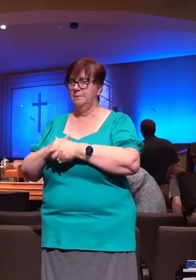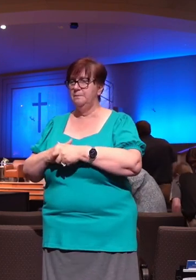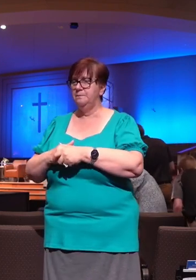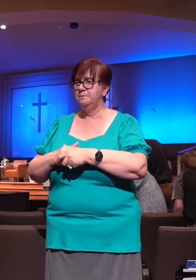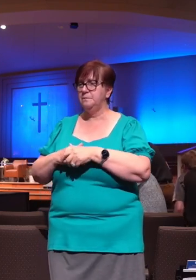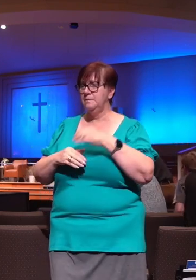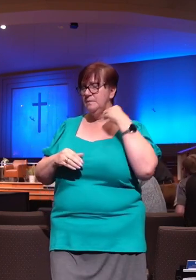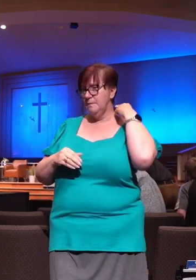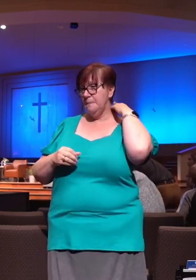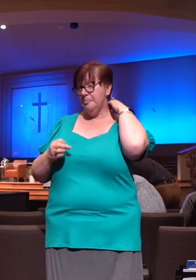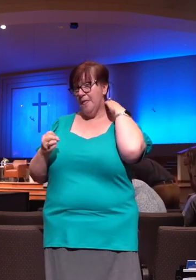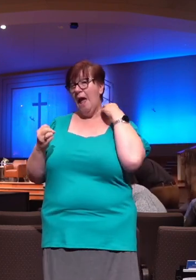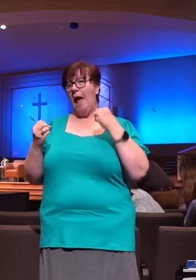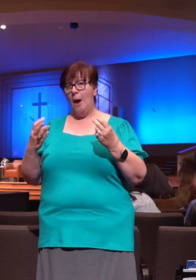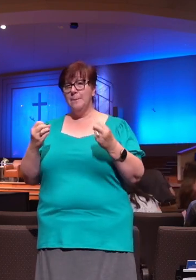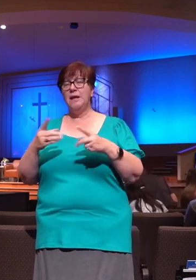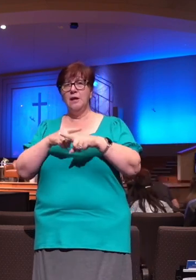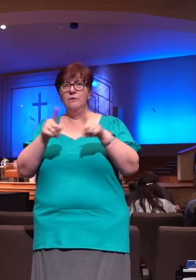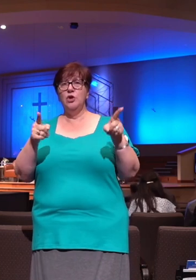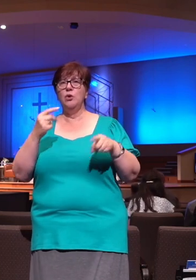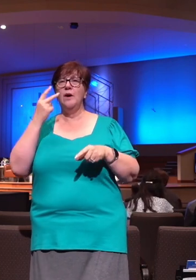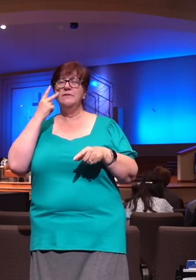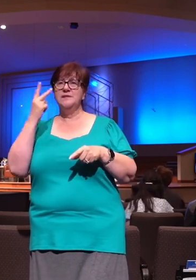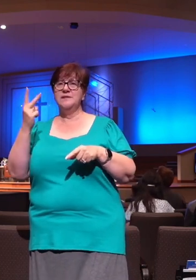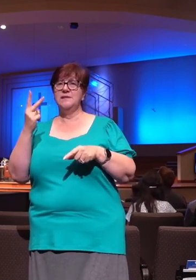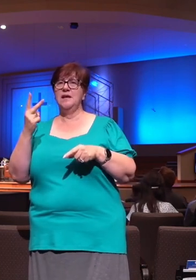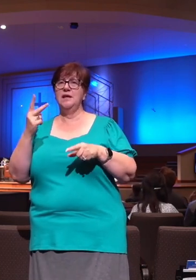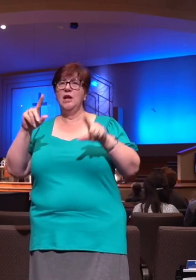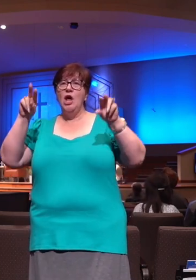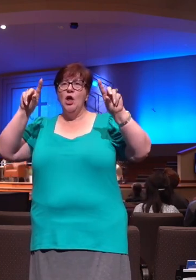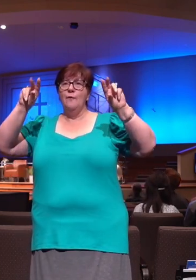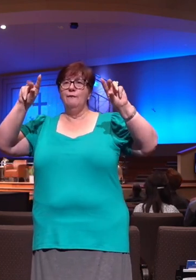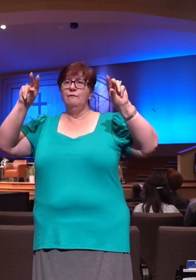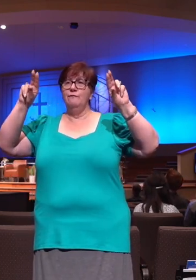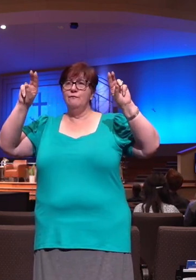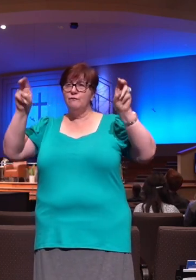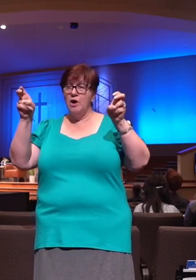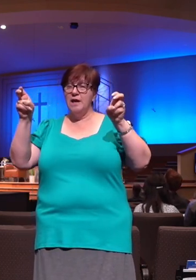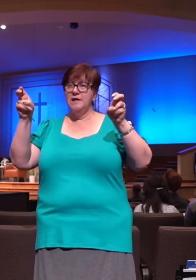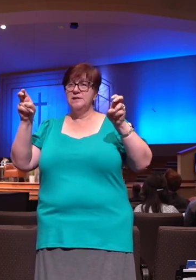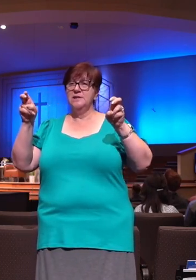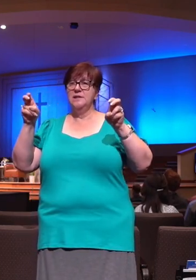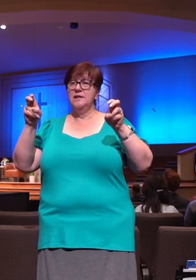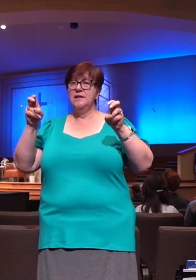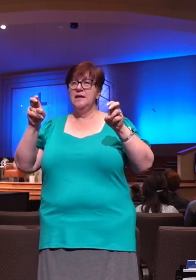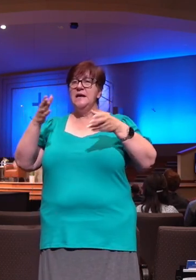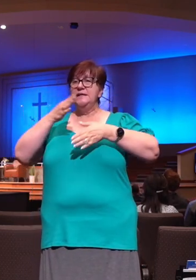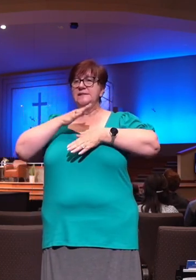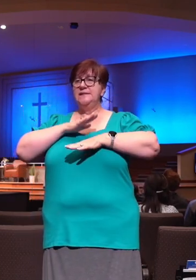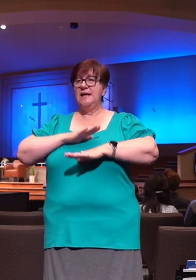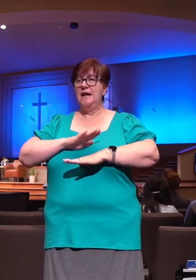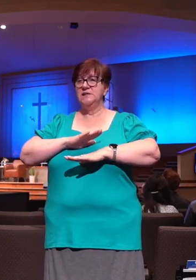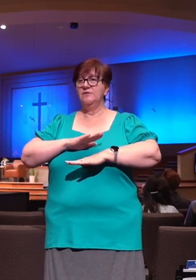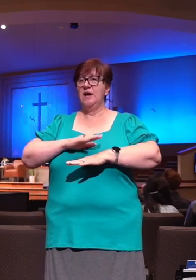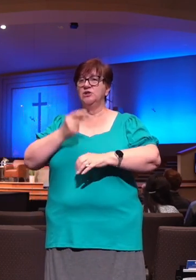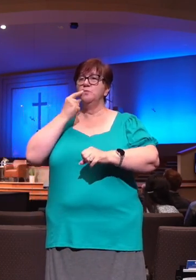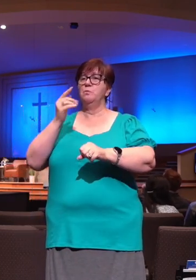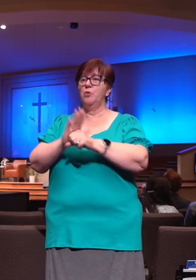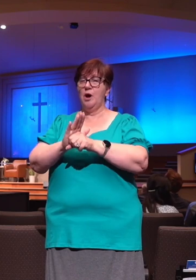How many of you have seen this phrase before, satisfaction guaranteed? Satisfaction guaranteed. How many of ever